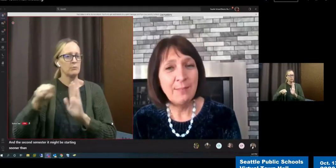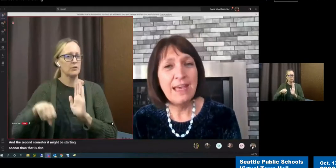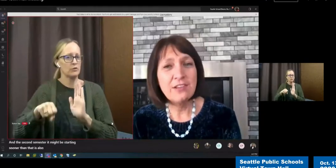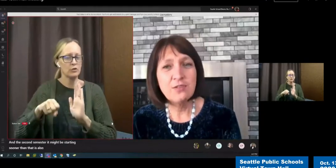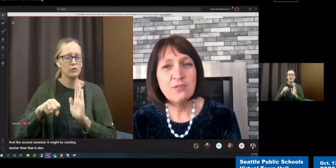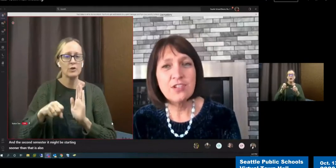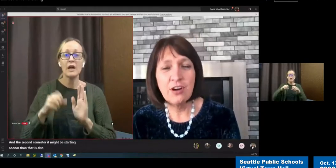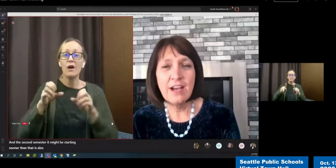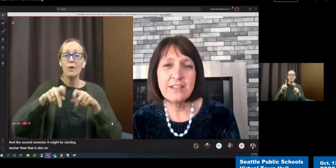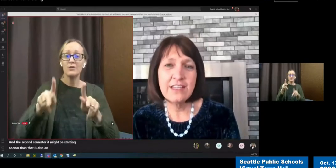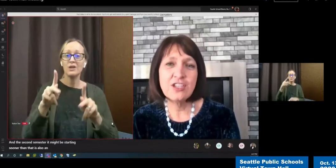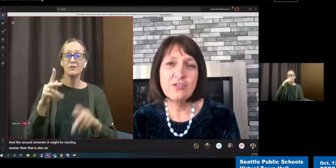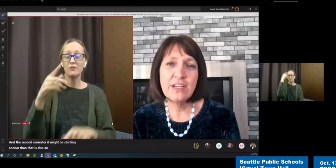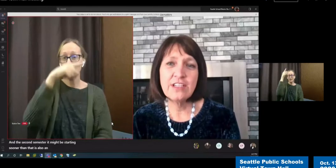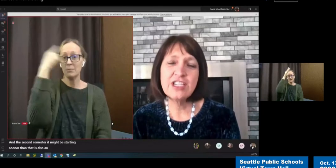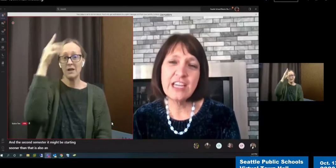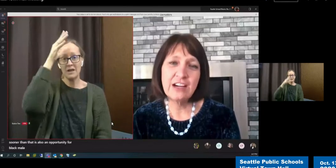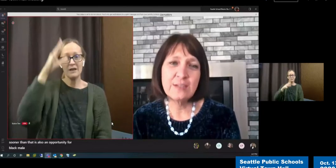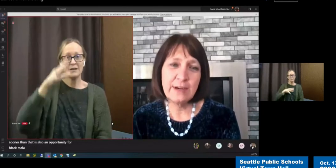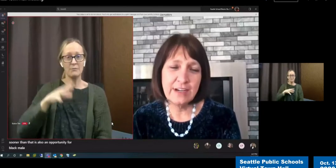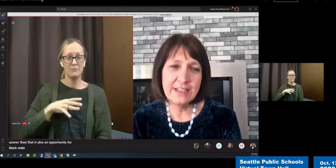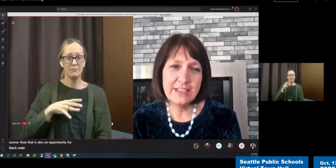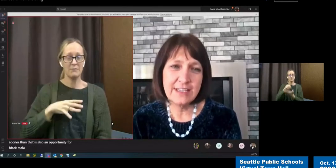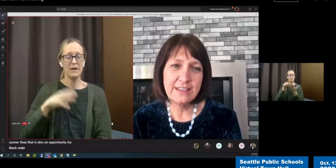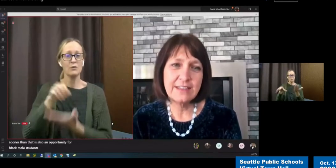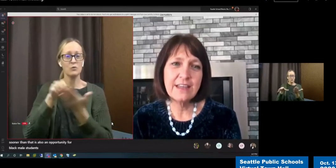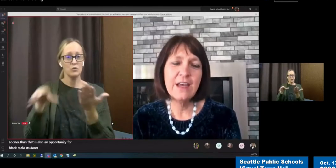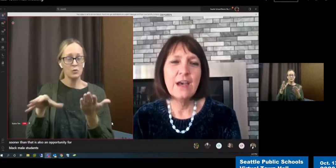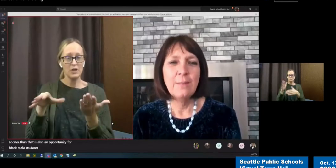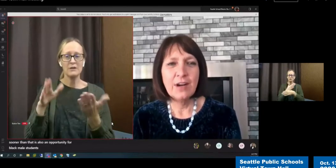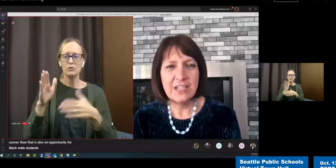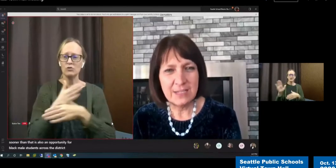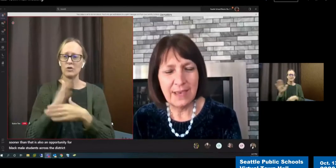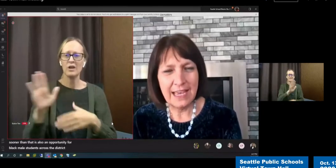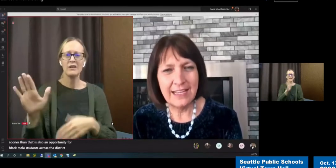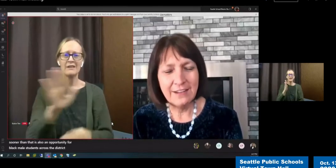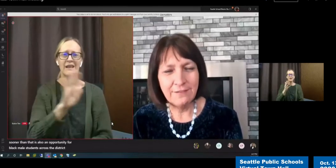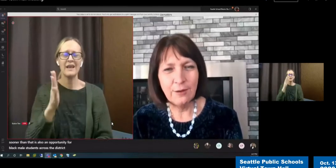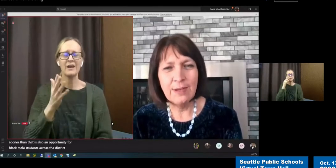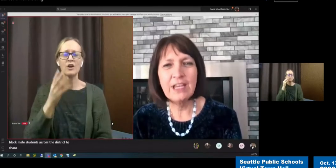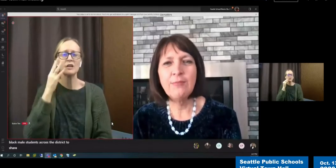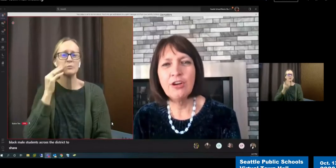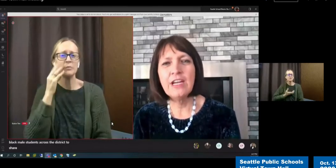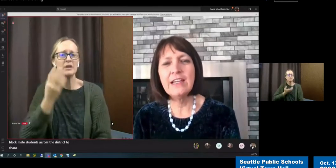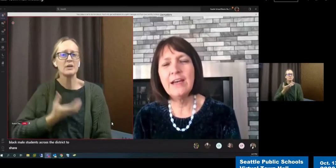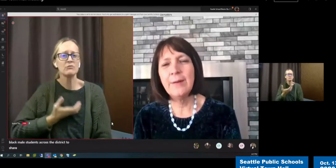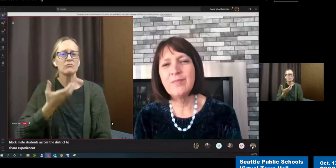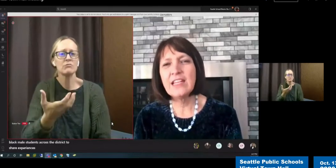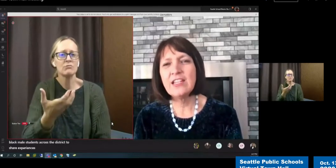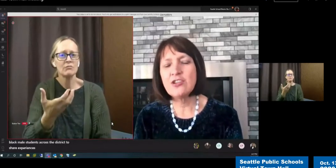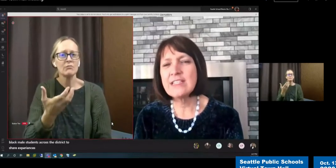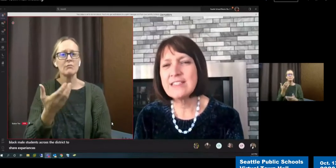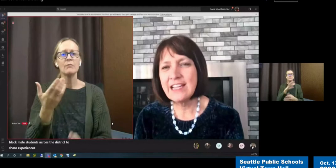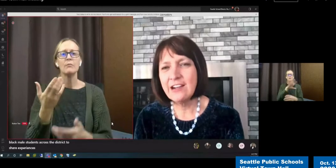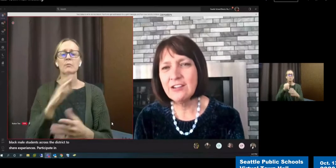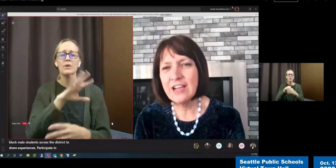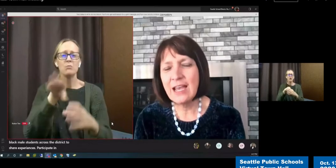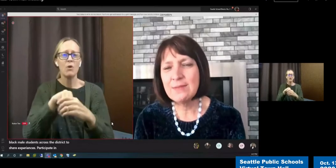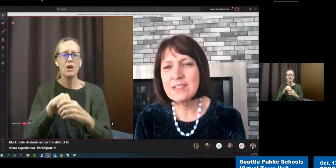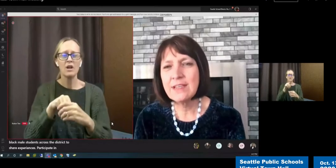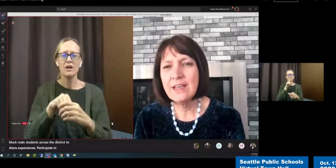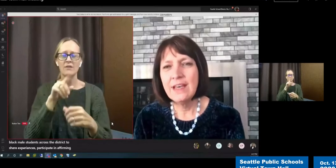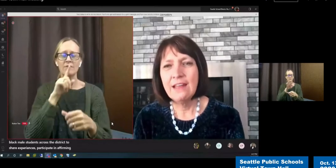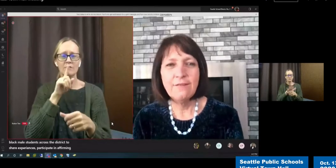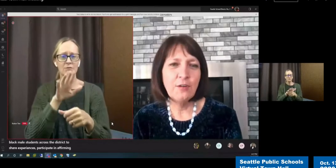black male students across the district to share experiences. Participate in affirming curriculum that addresses stereotypes